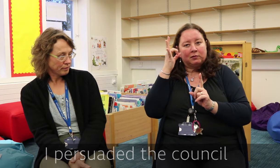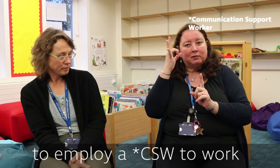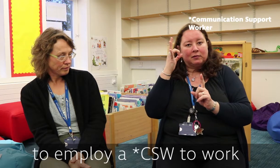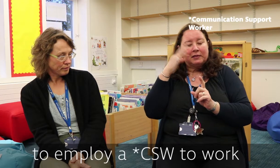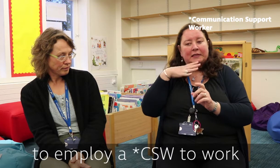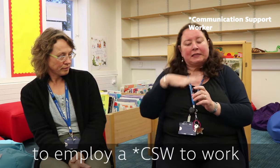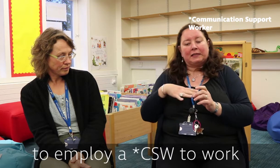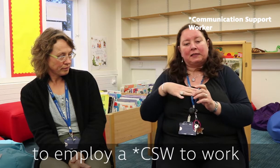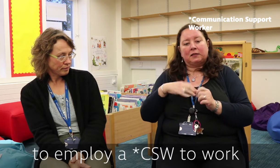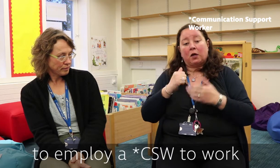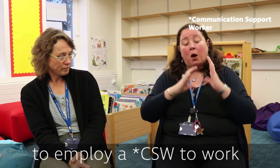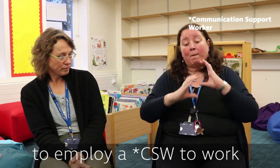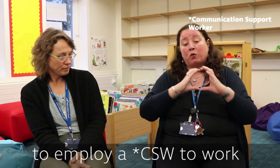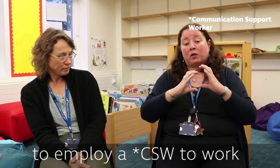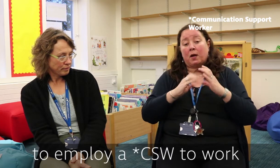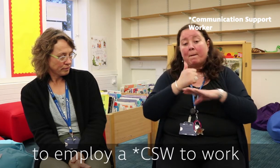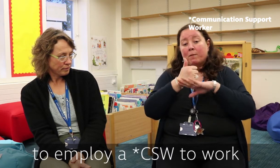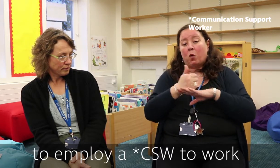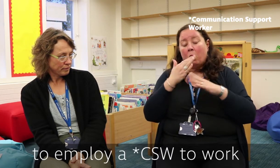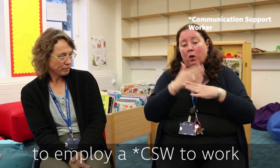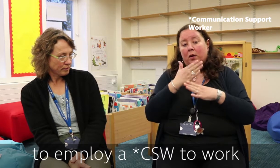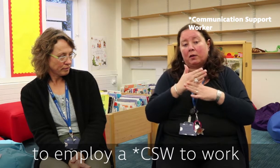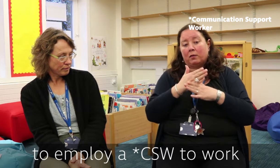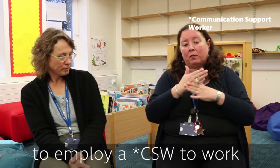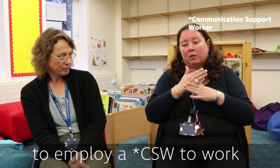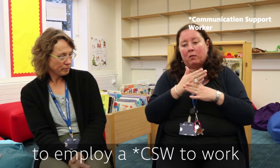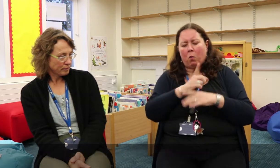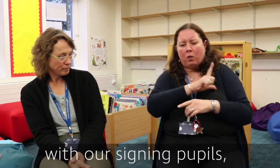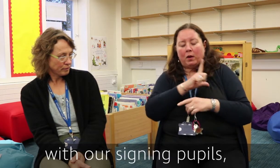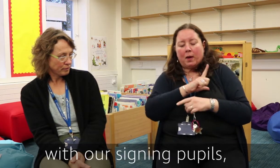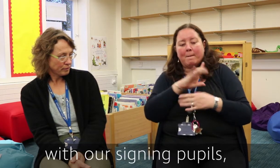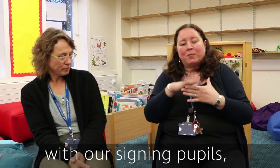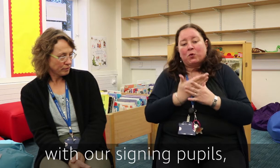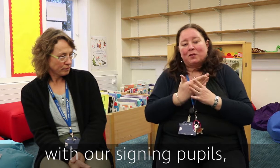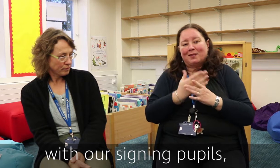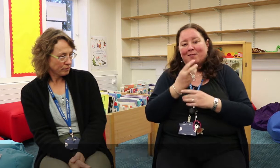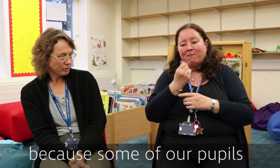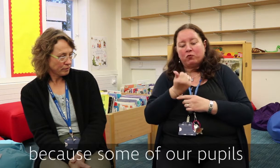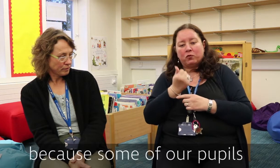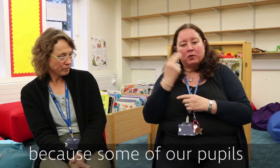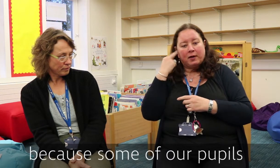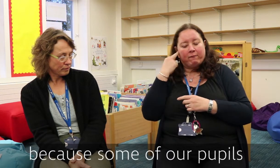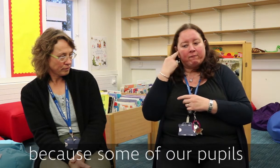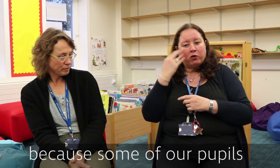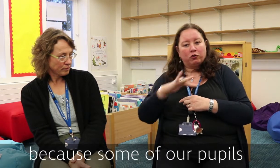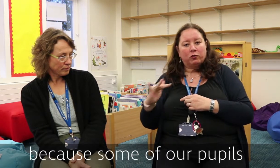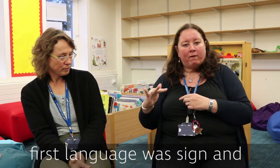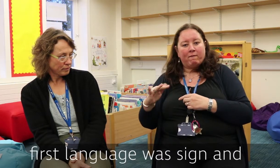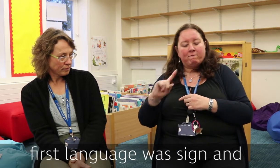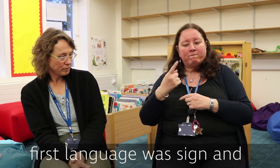I'm a teacher of I'm a teacher of the deaf. I'm a teacher of the deaf.